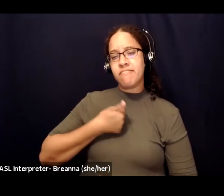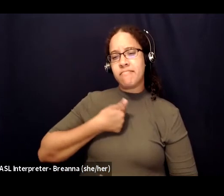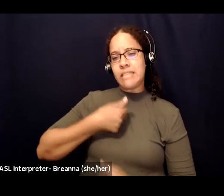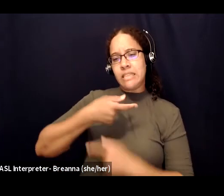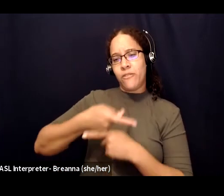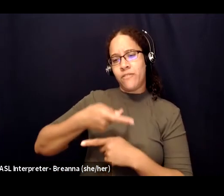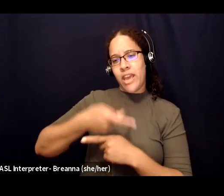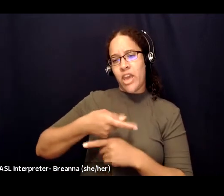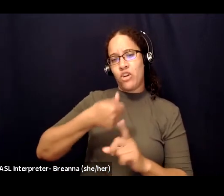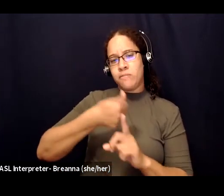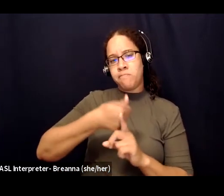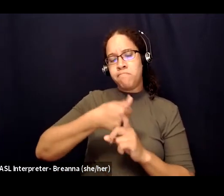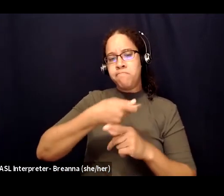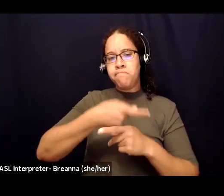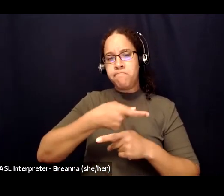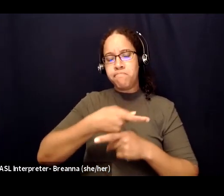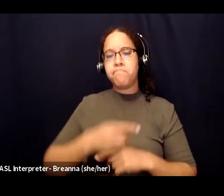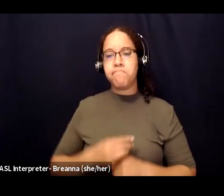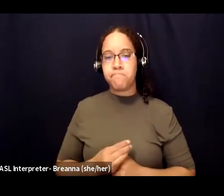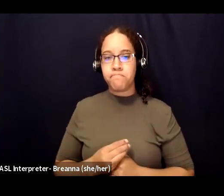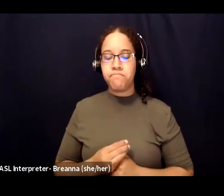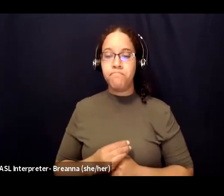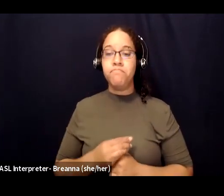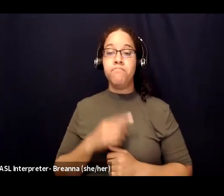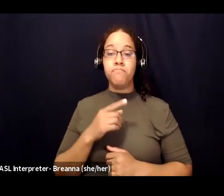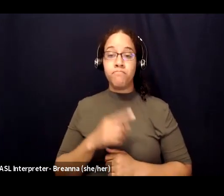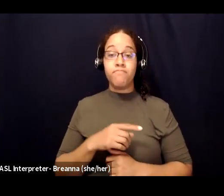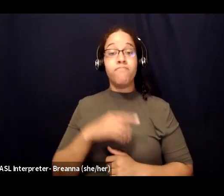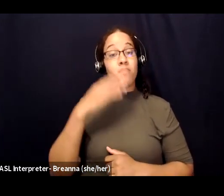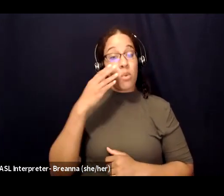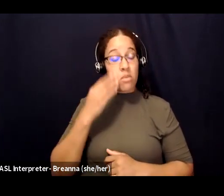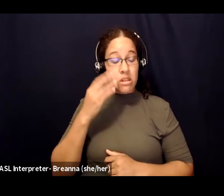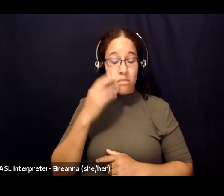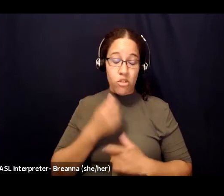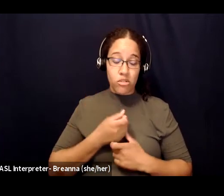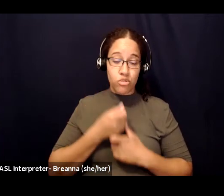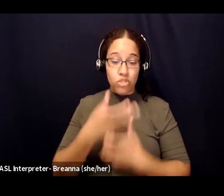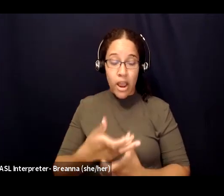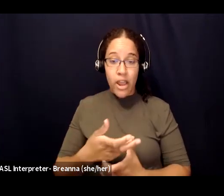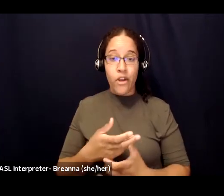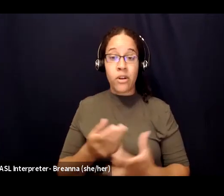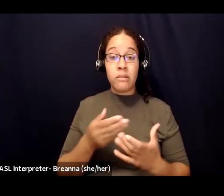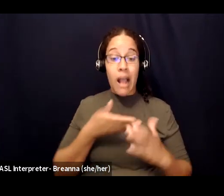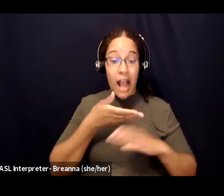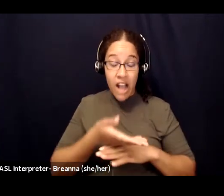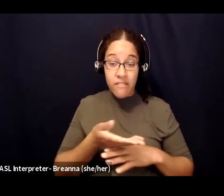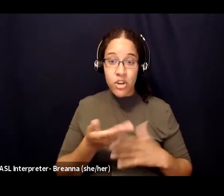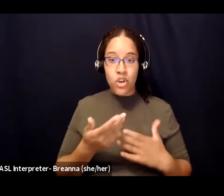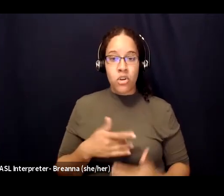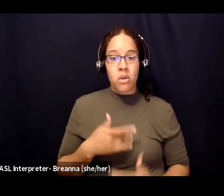experiences you may feel a lot of different things you may feel drained you may feel depleted you may feel relieved um